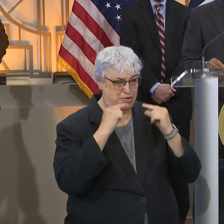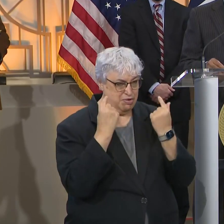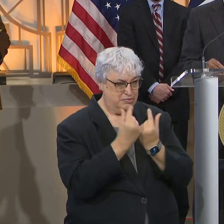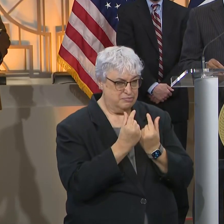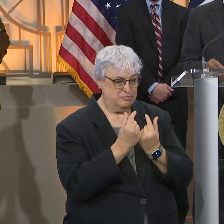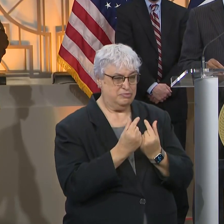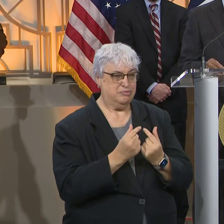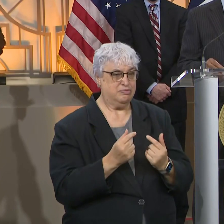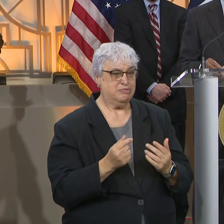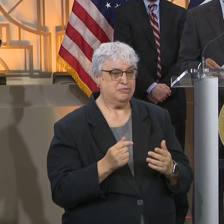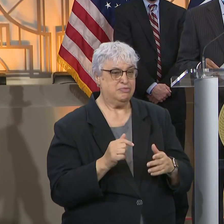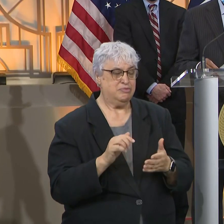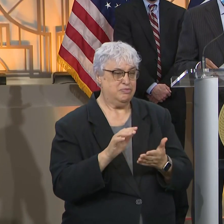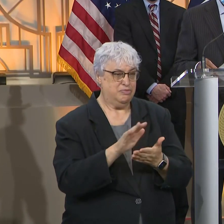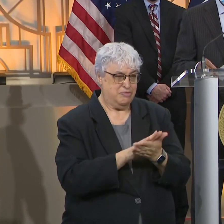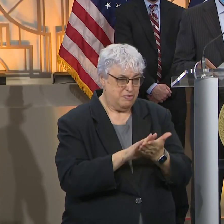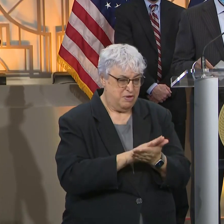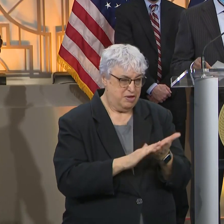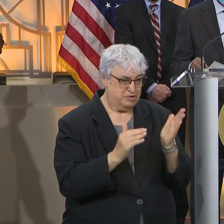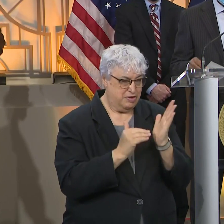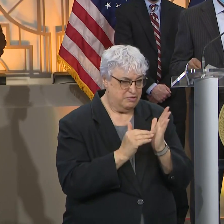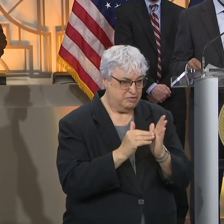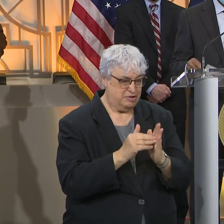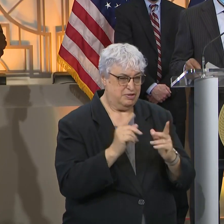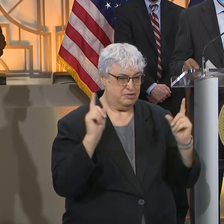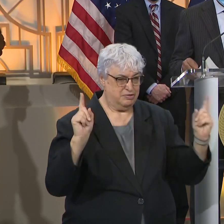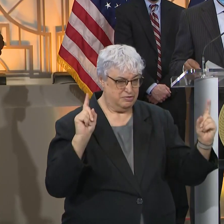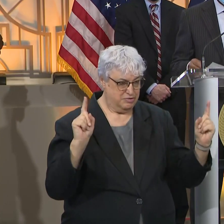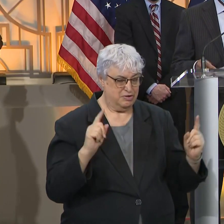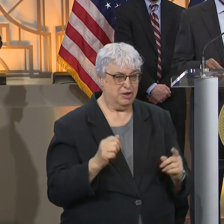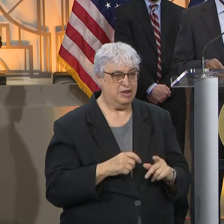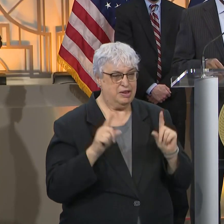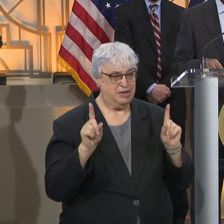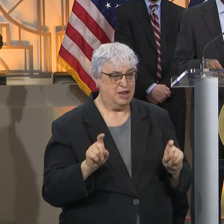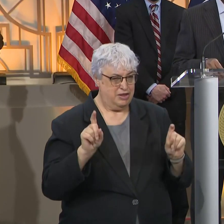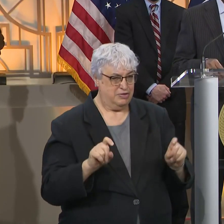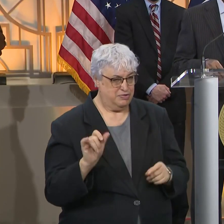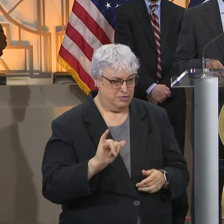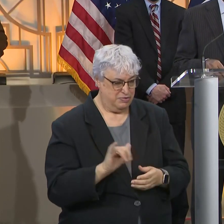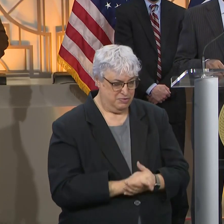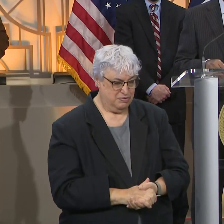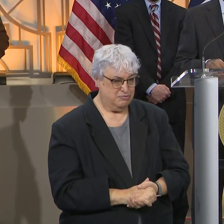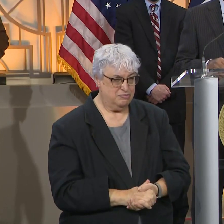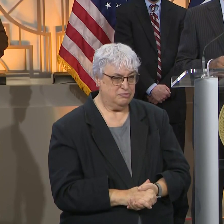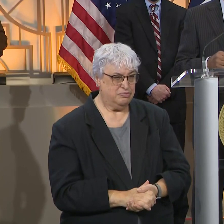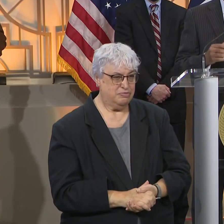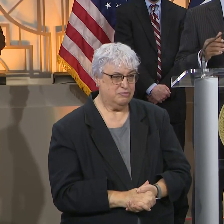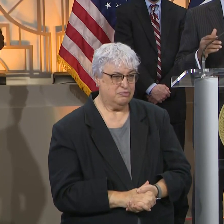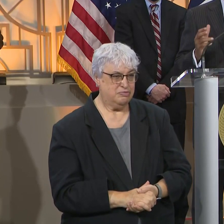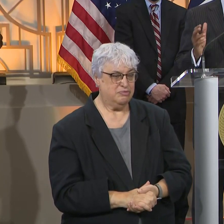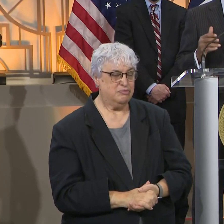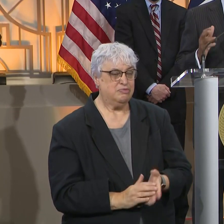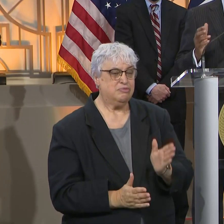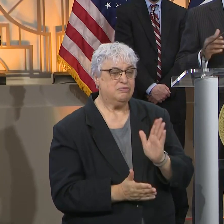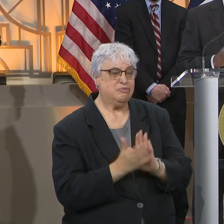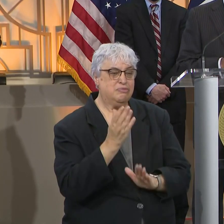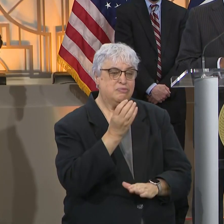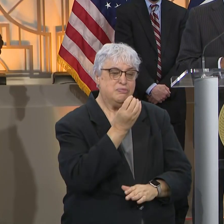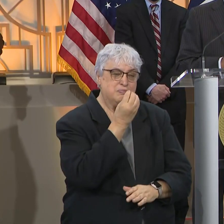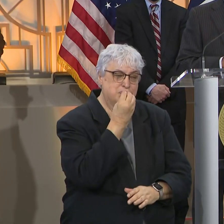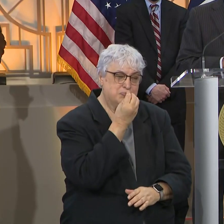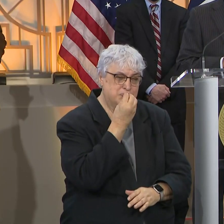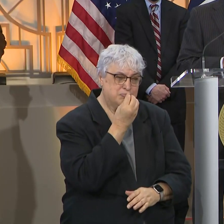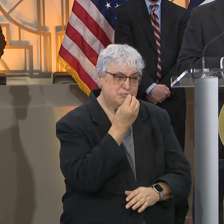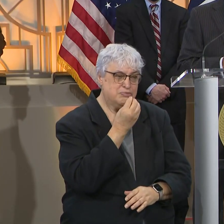social distancing, wash their hands frequently, and get tested. And then let me say something else. When people are going out to lunch or dinner or breakfast,